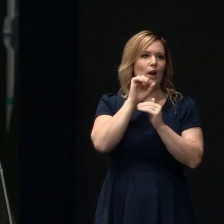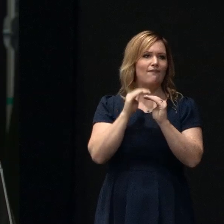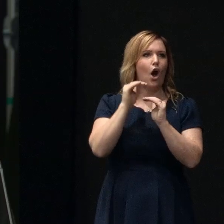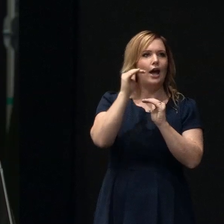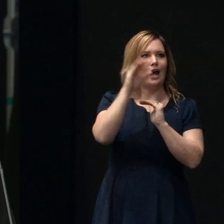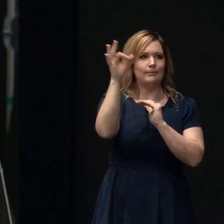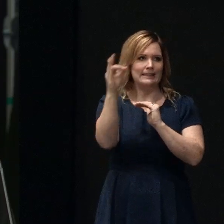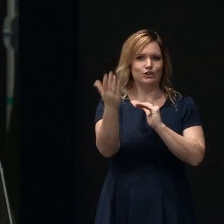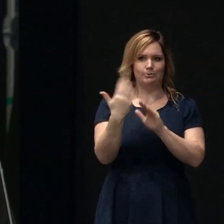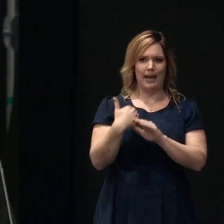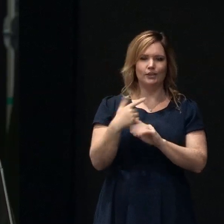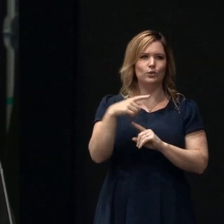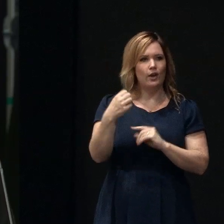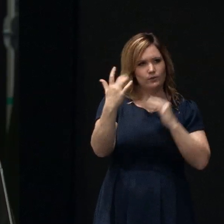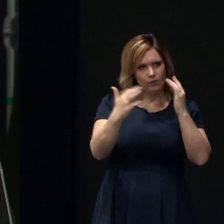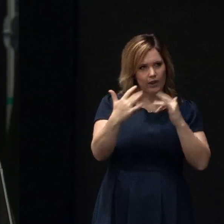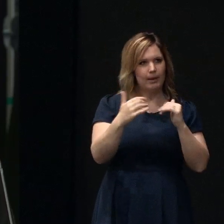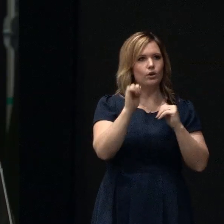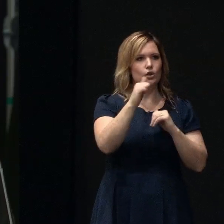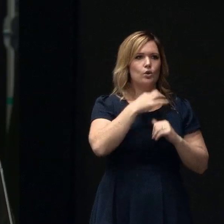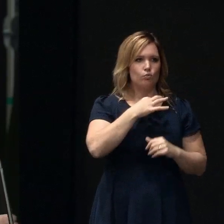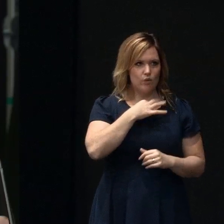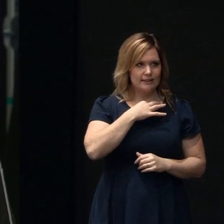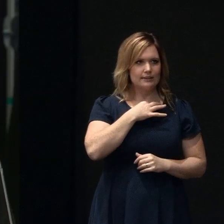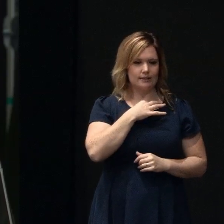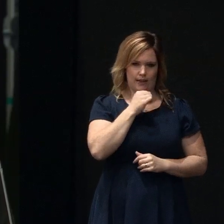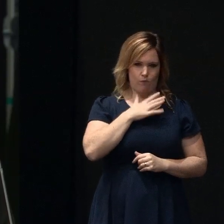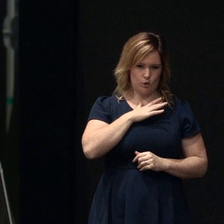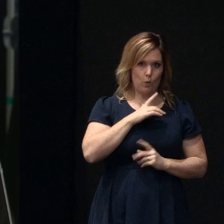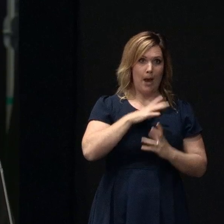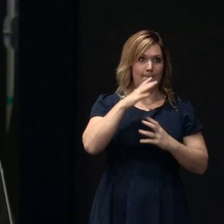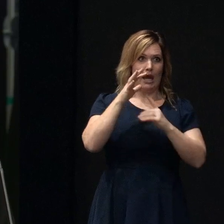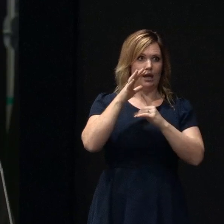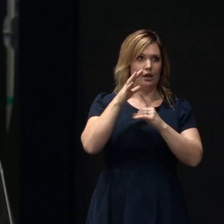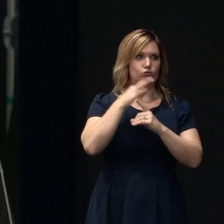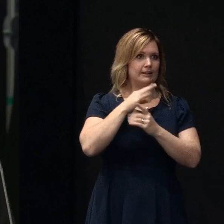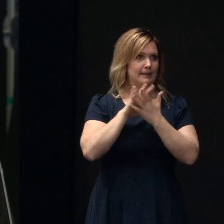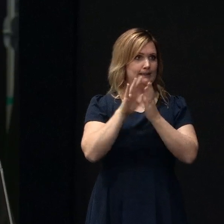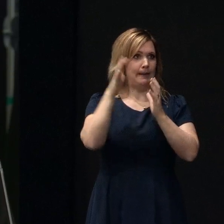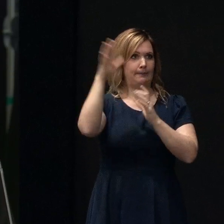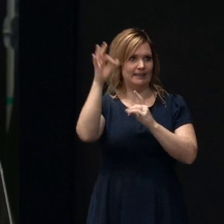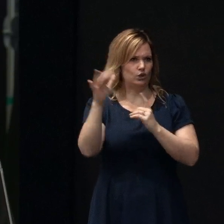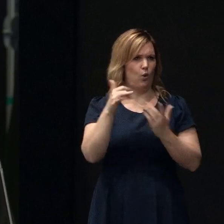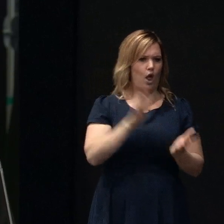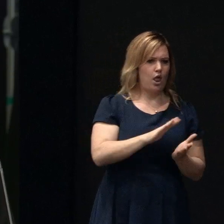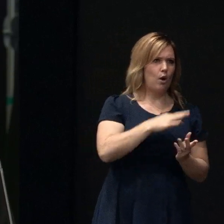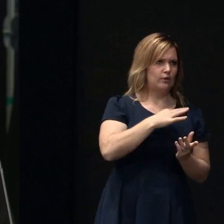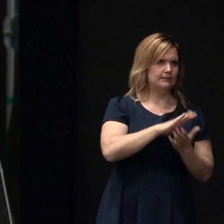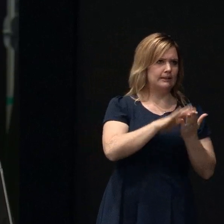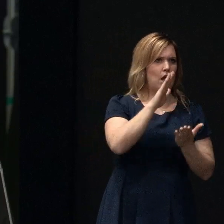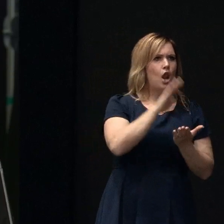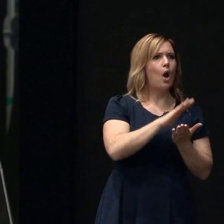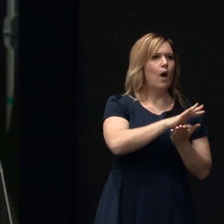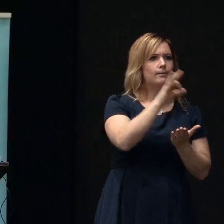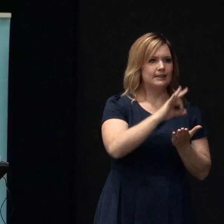in terms of your risk profile and speak to an authorised financial advisor about those risks and